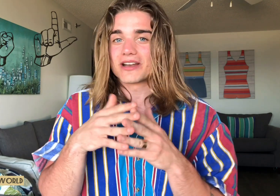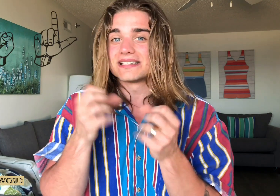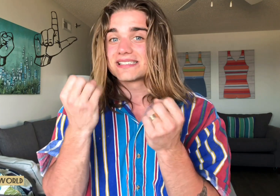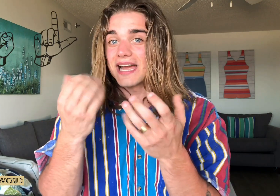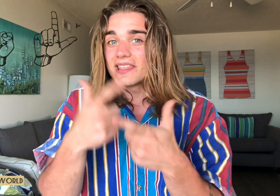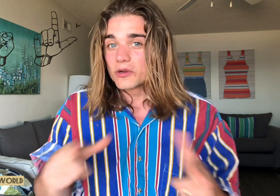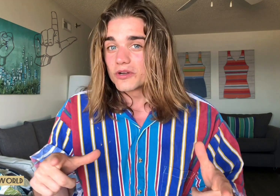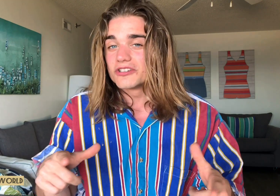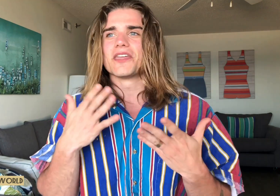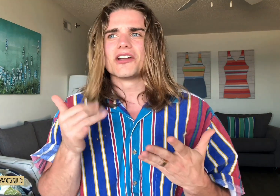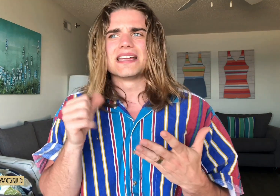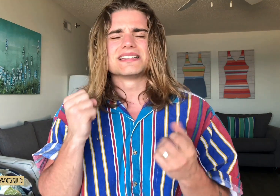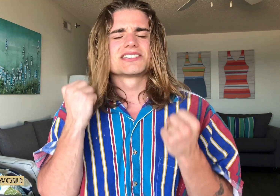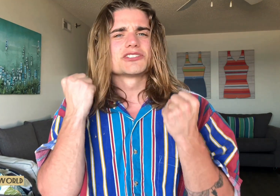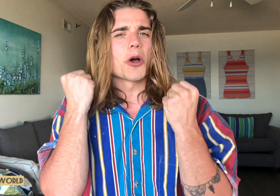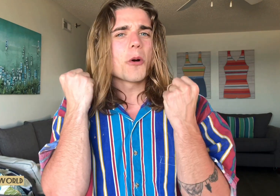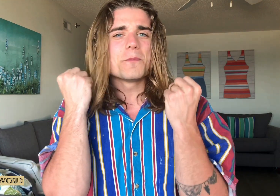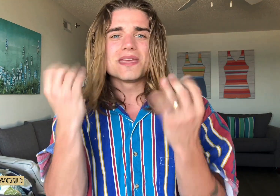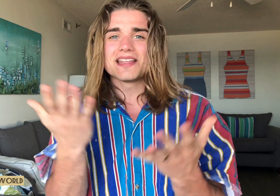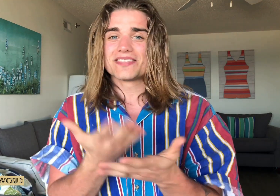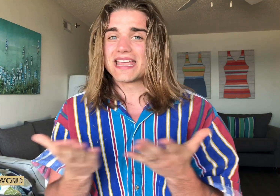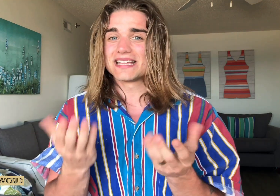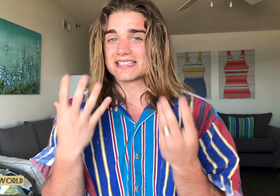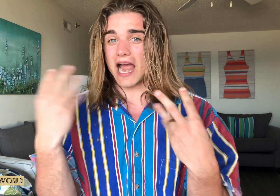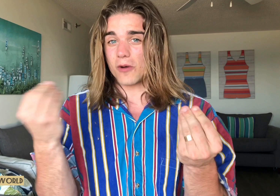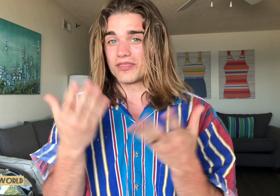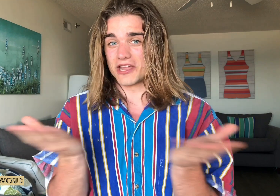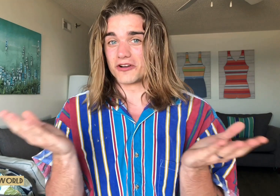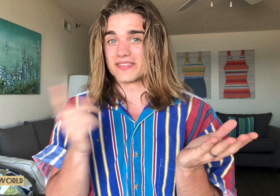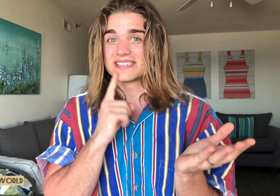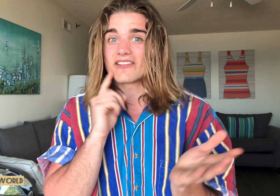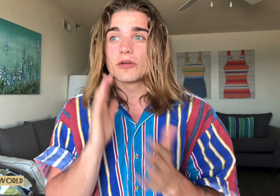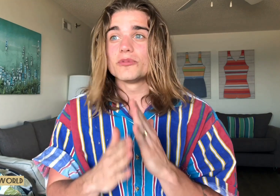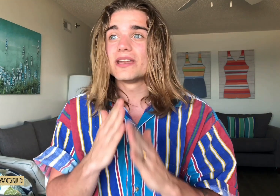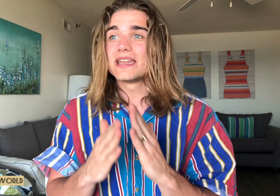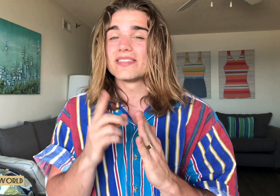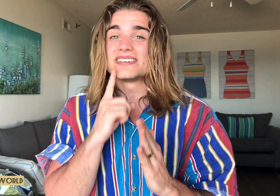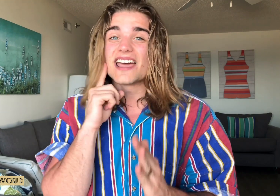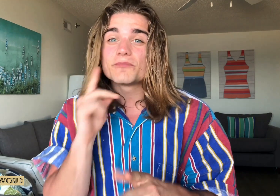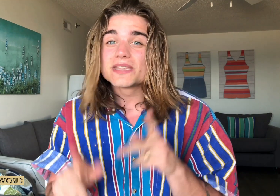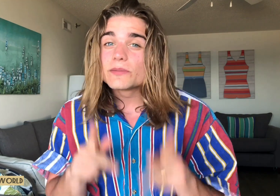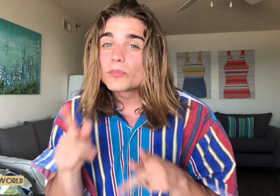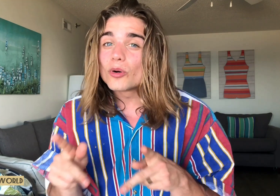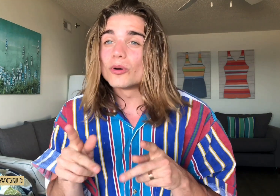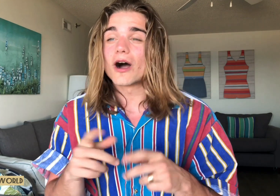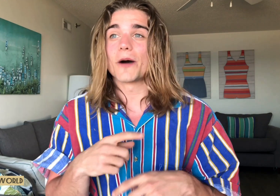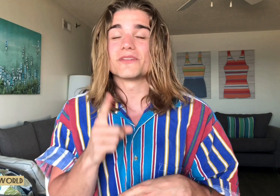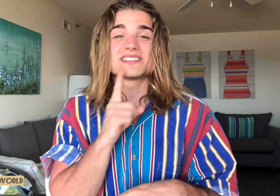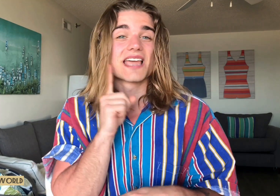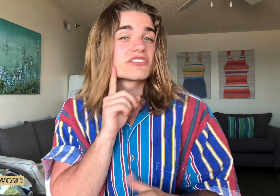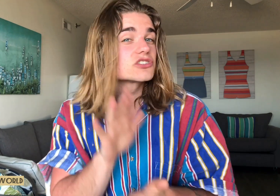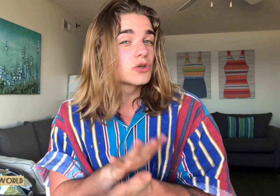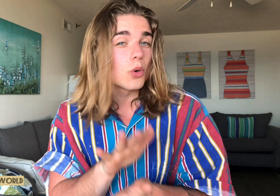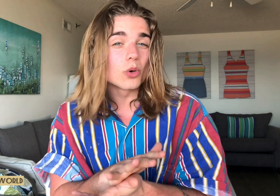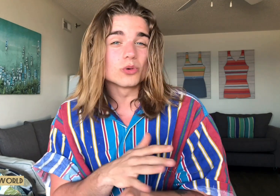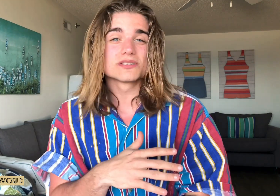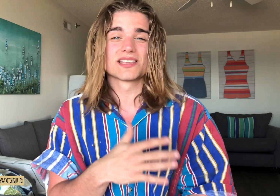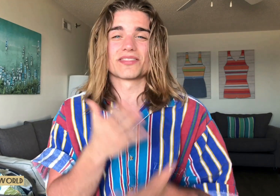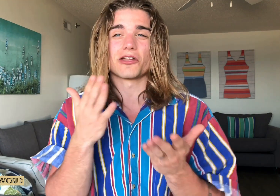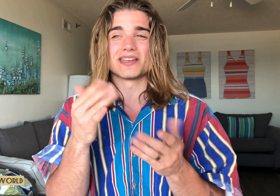Sign Language. There is so many things out there. The deaf community, the deaf people, there's deaf schools, there is